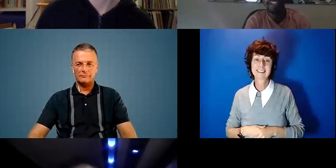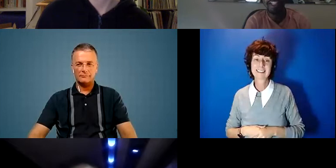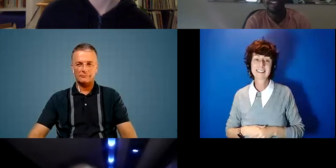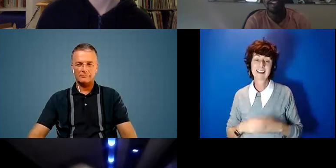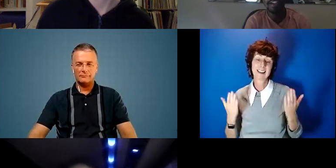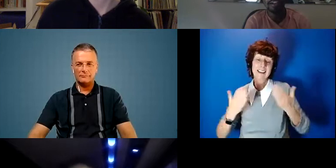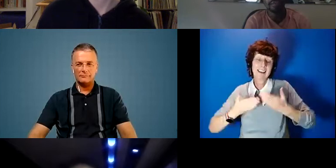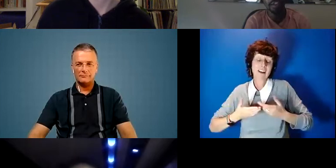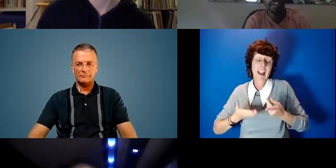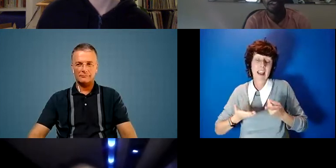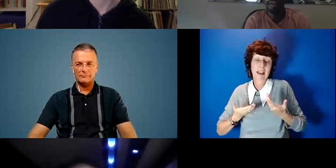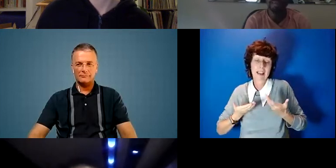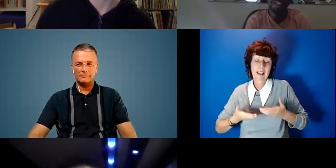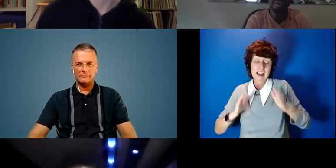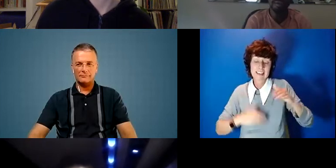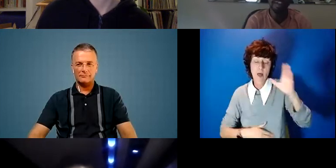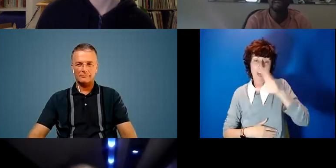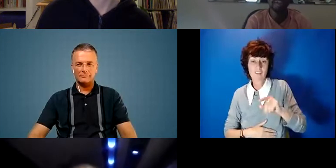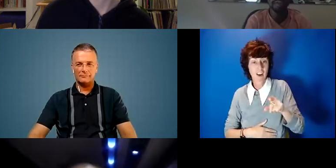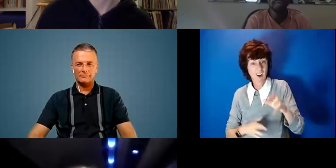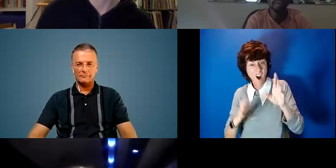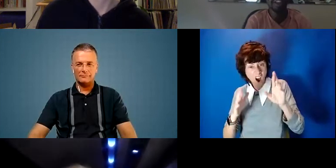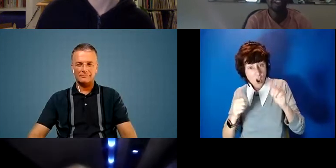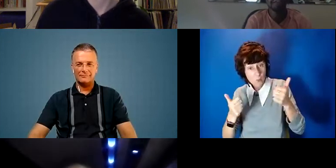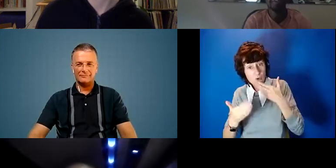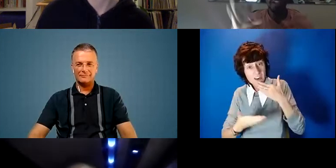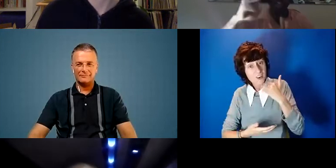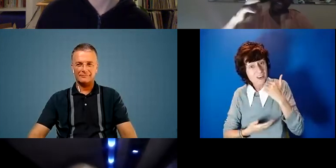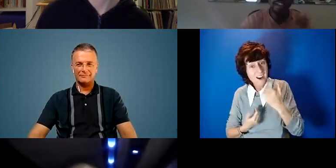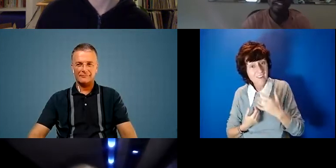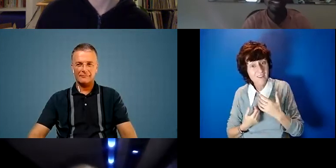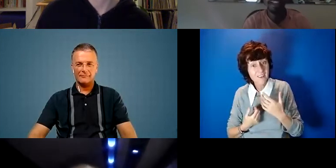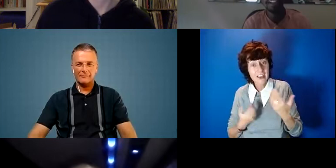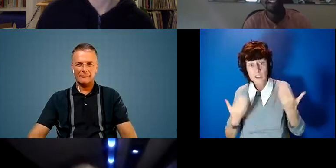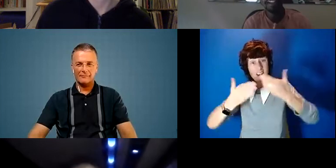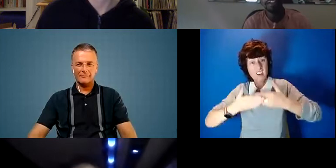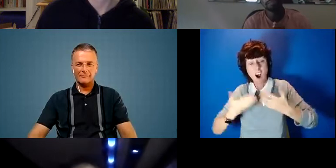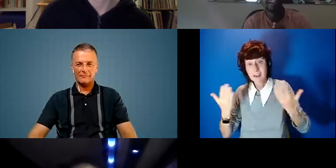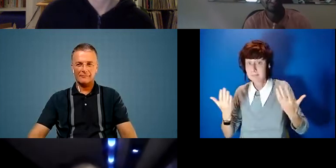is evening here in south africa i hope that was good enough for description um fairly dark in in